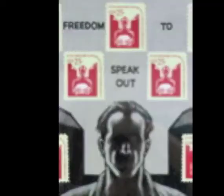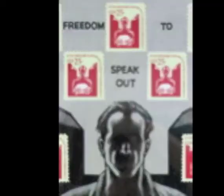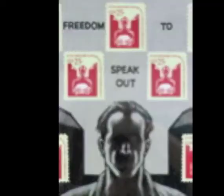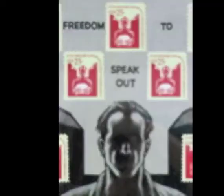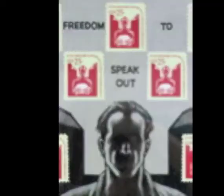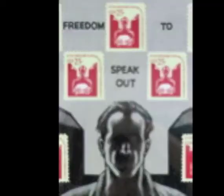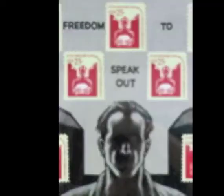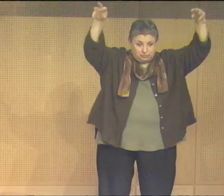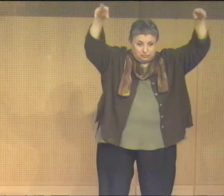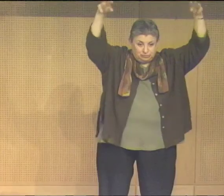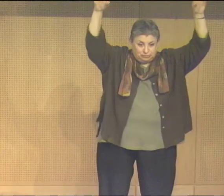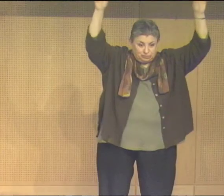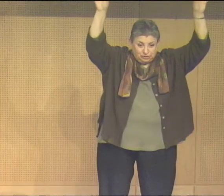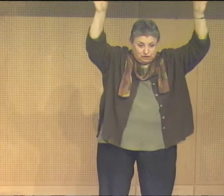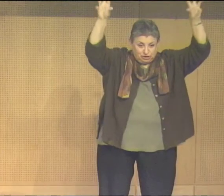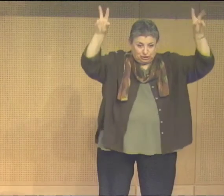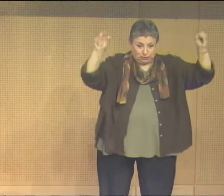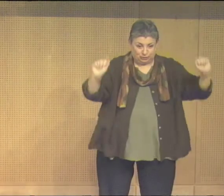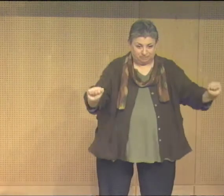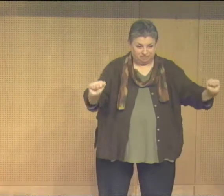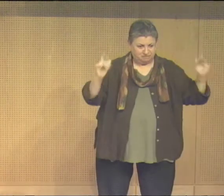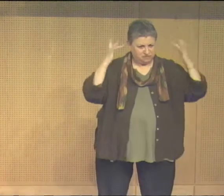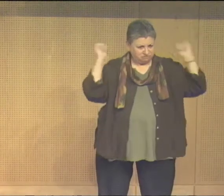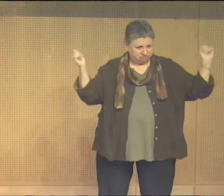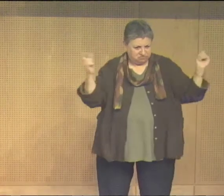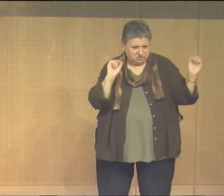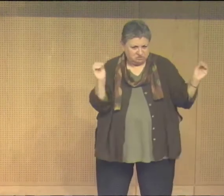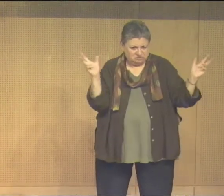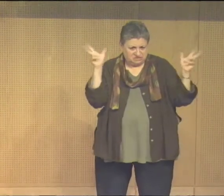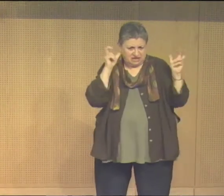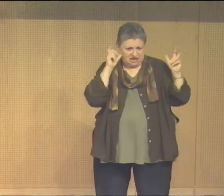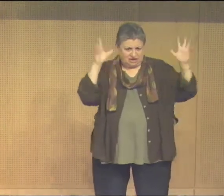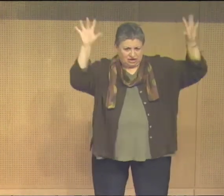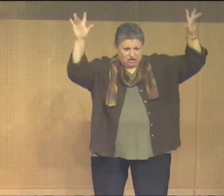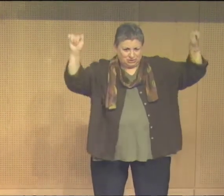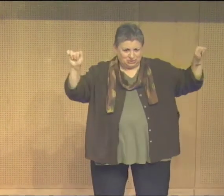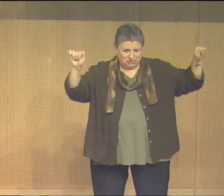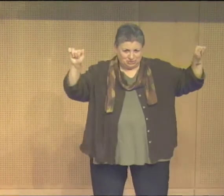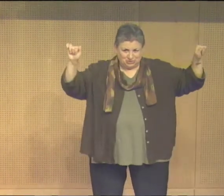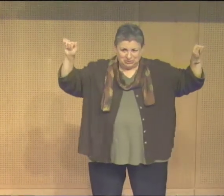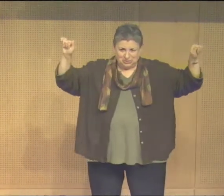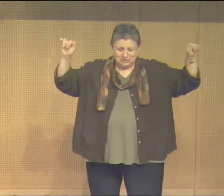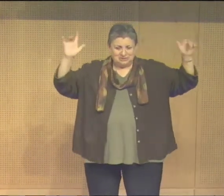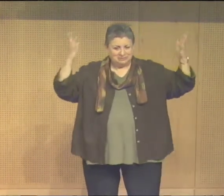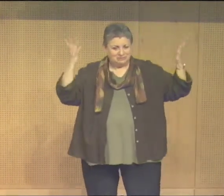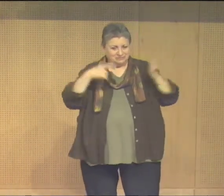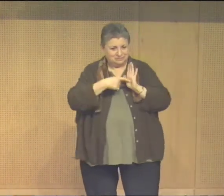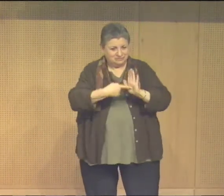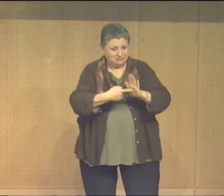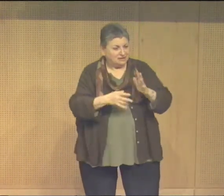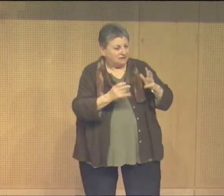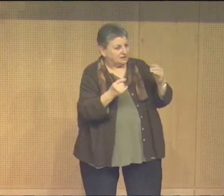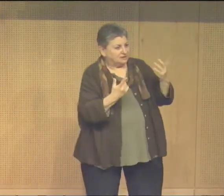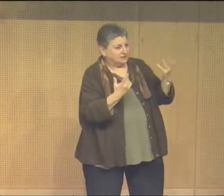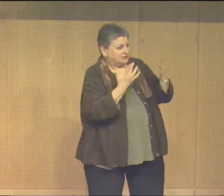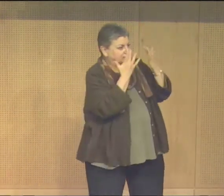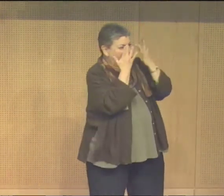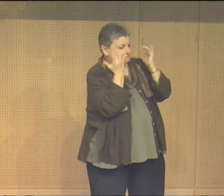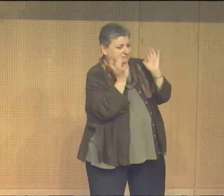Two chimneys, actually. They're chimneys. Because we don't hear sound, they're supposed